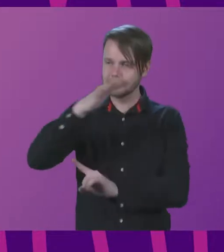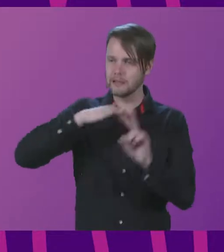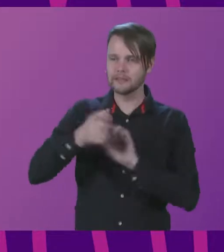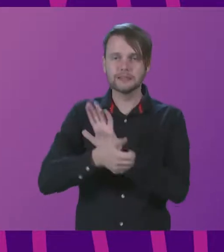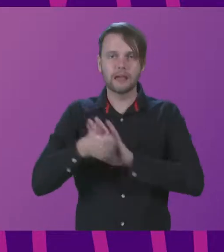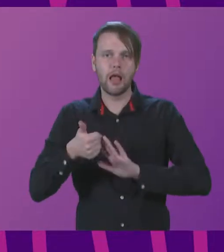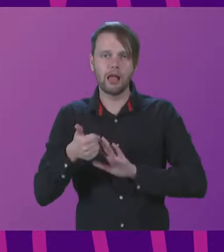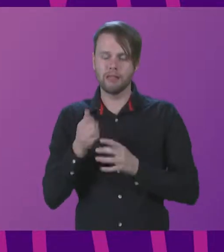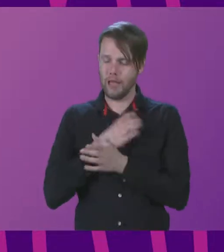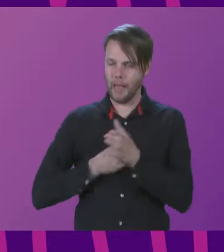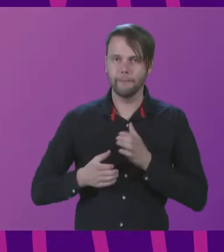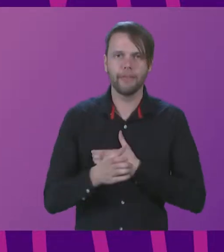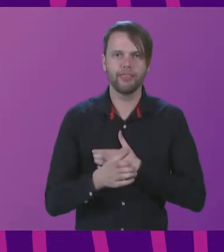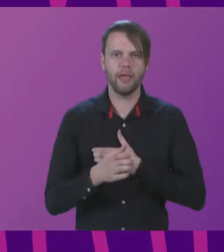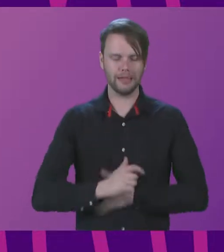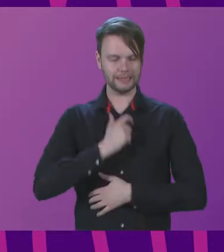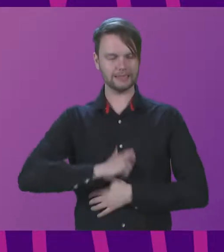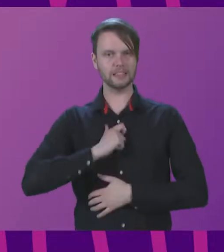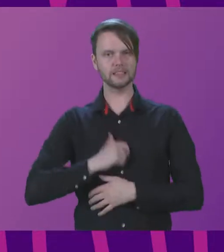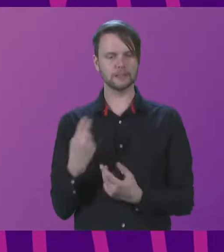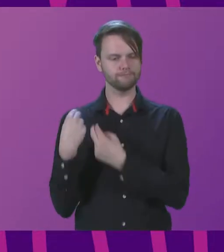like empathy and citizenship.